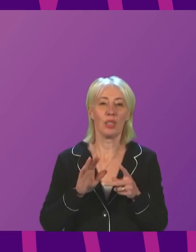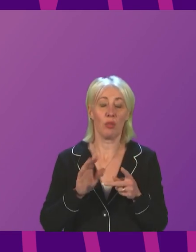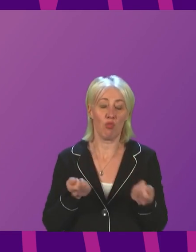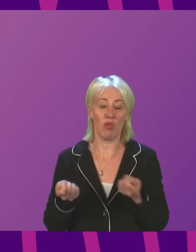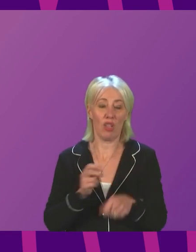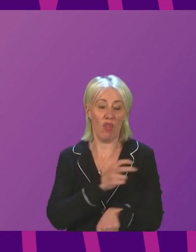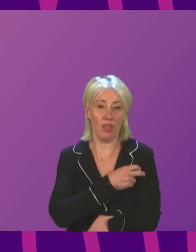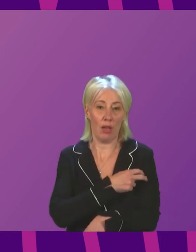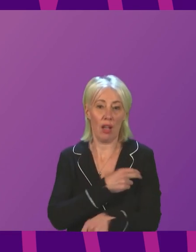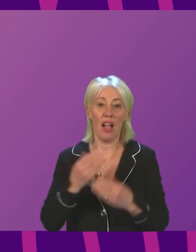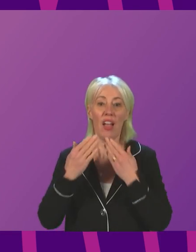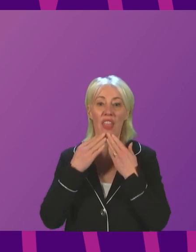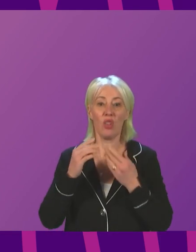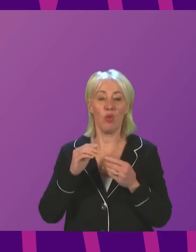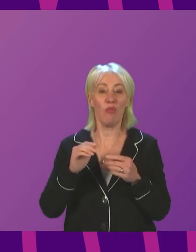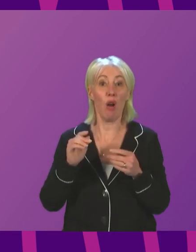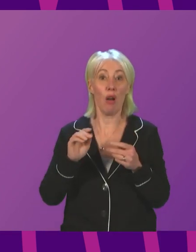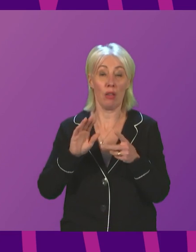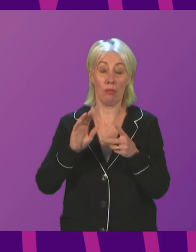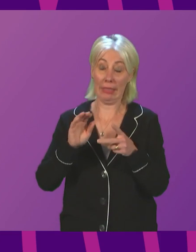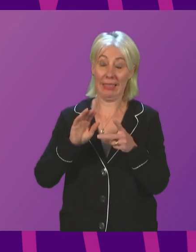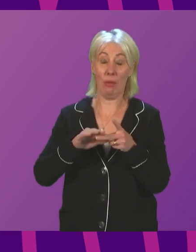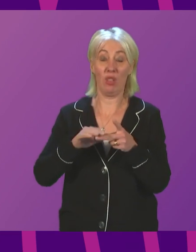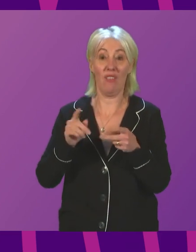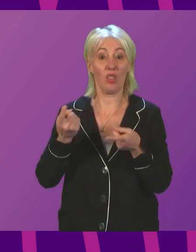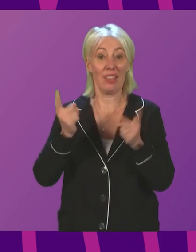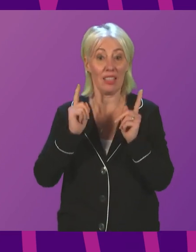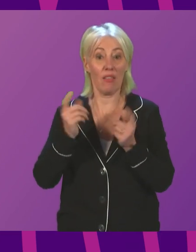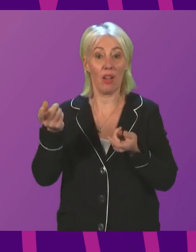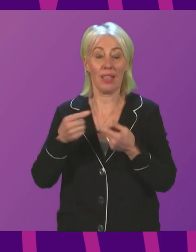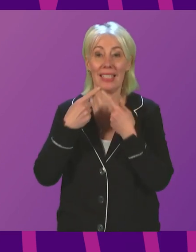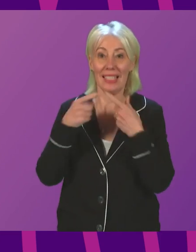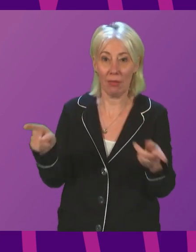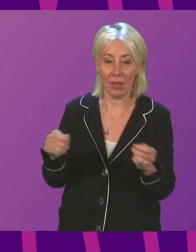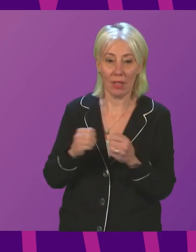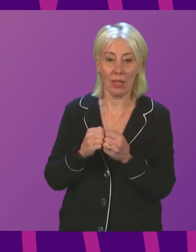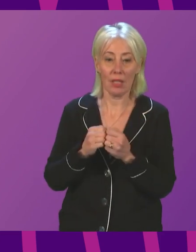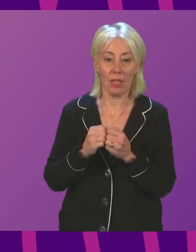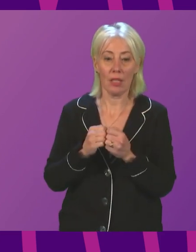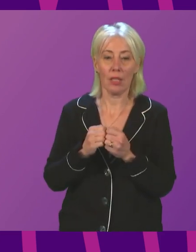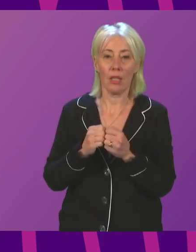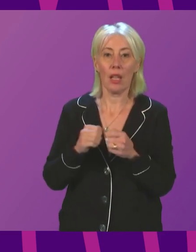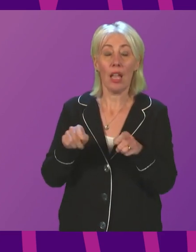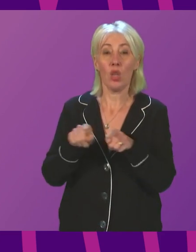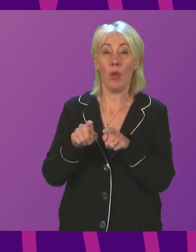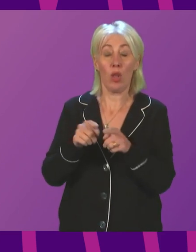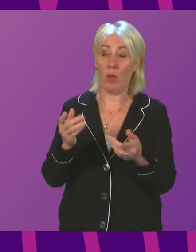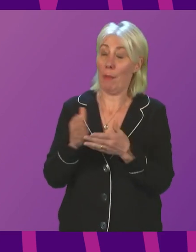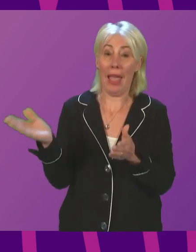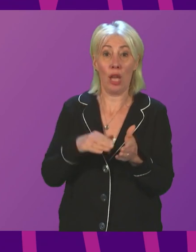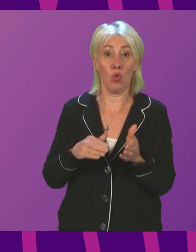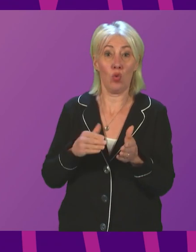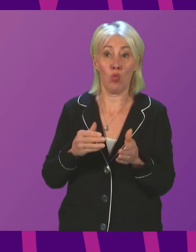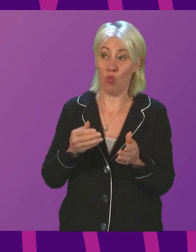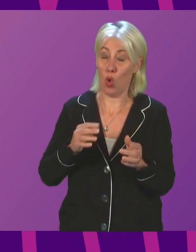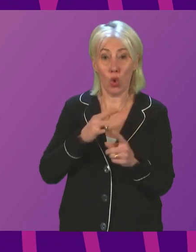for his statement and his ambition that we return to social and economic equity as quickly and safely